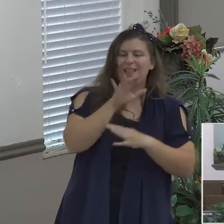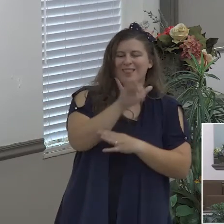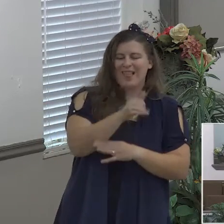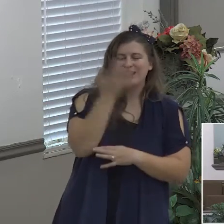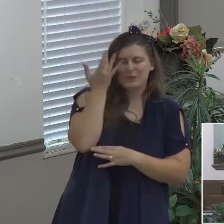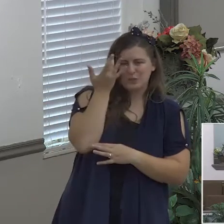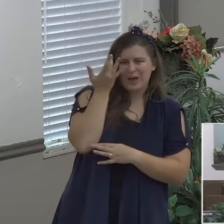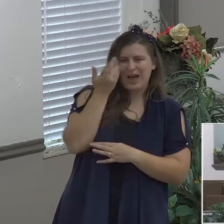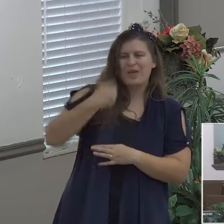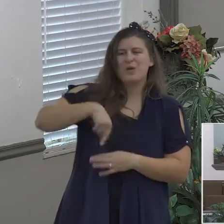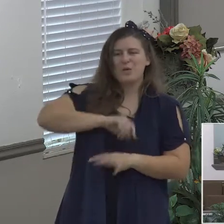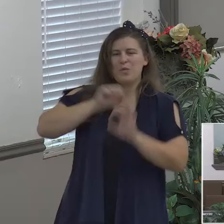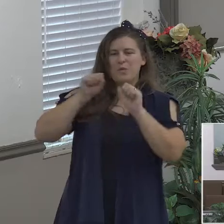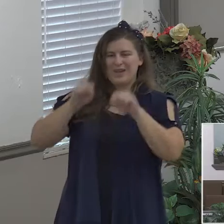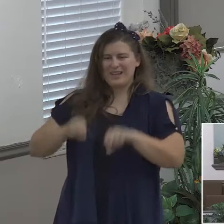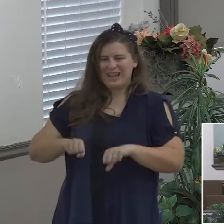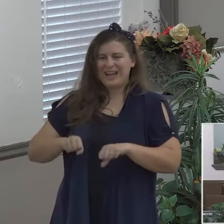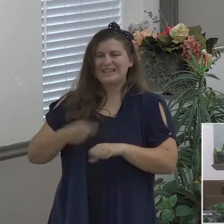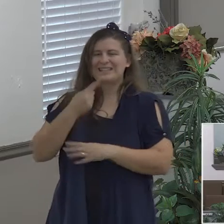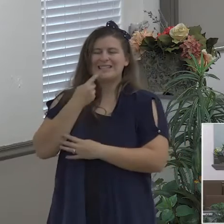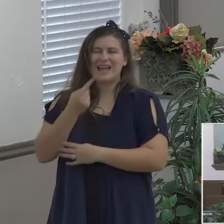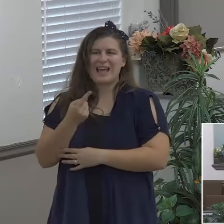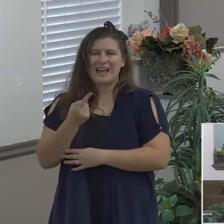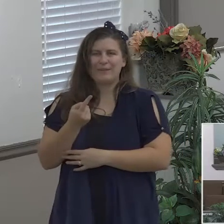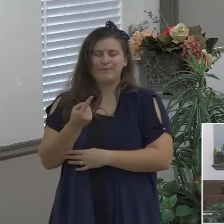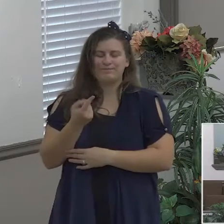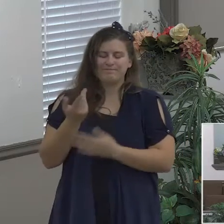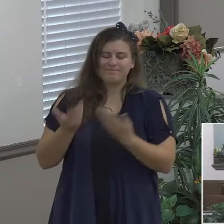boy I wish the Lord had come back